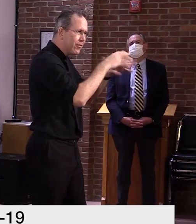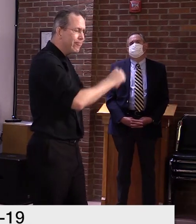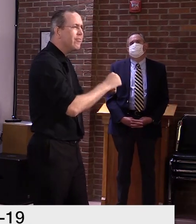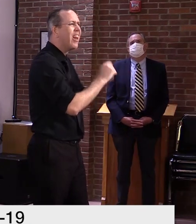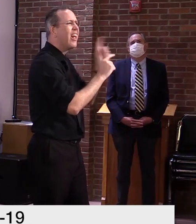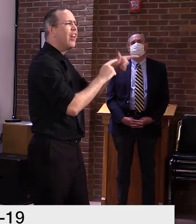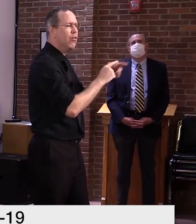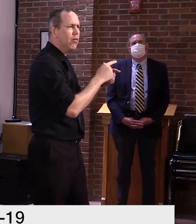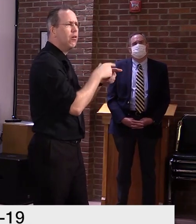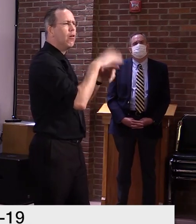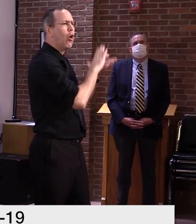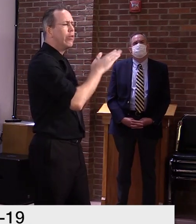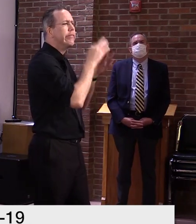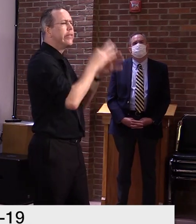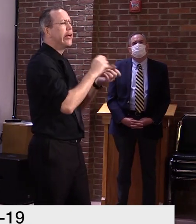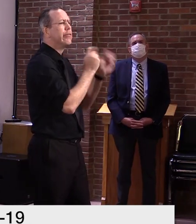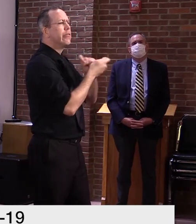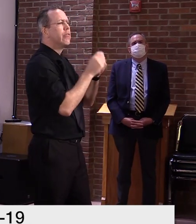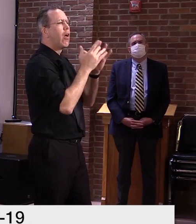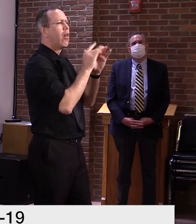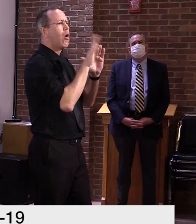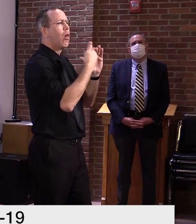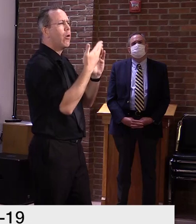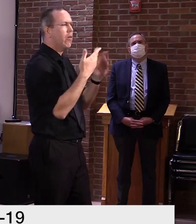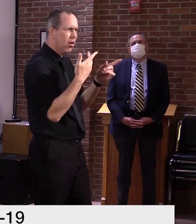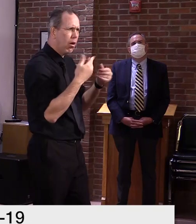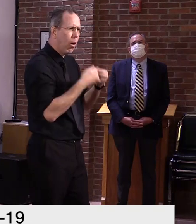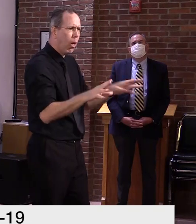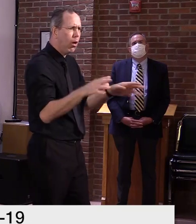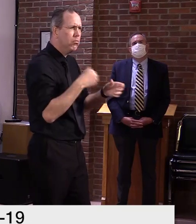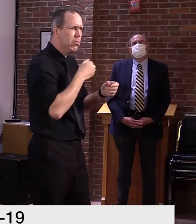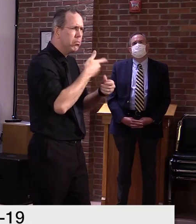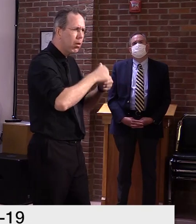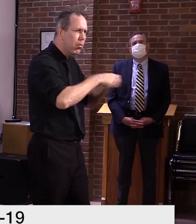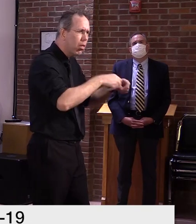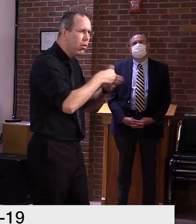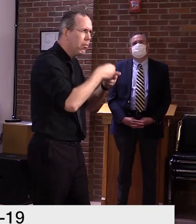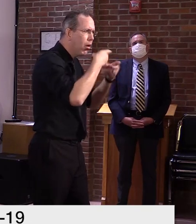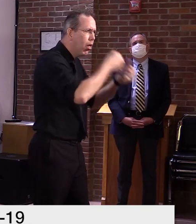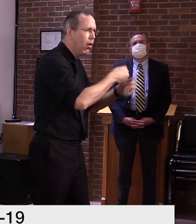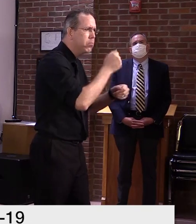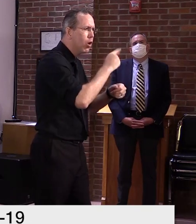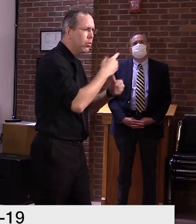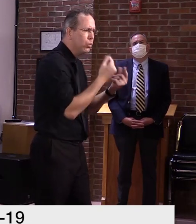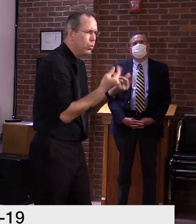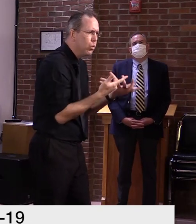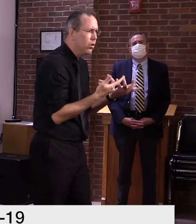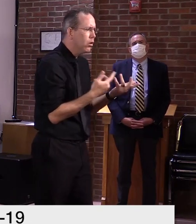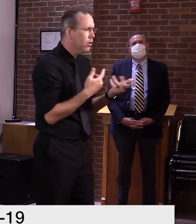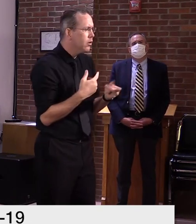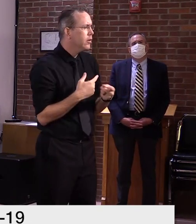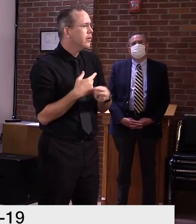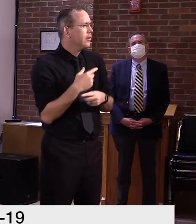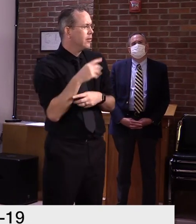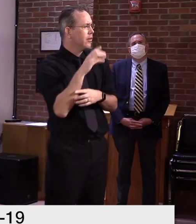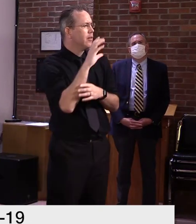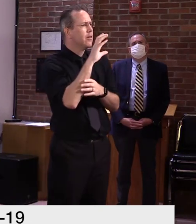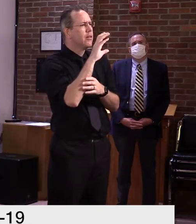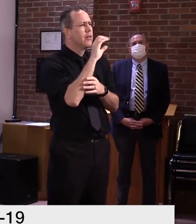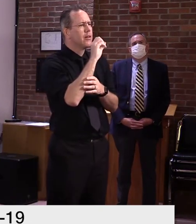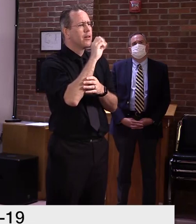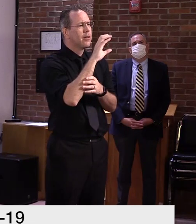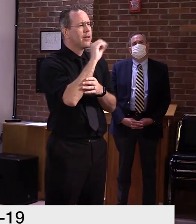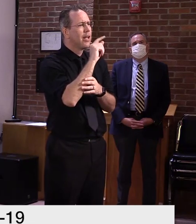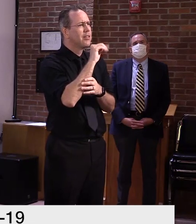primary students back to school in the fall, uh, and, and making that decision almost entirely based on Dr. Ravka's